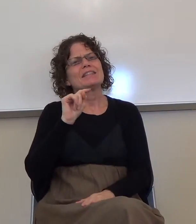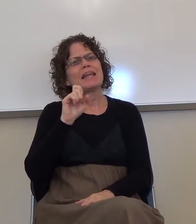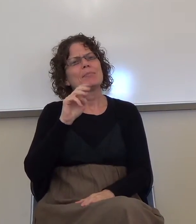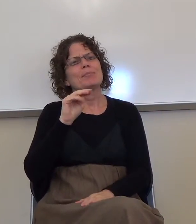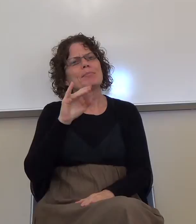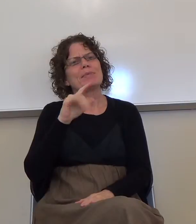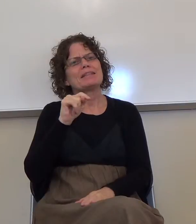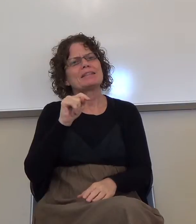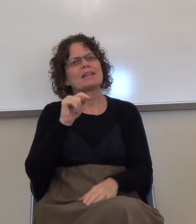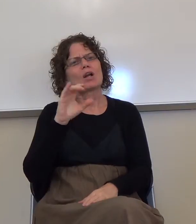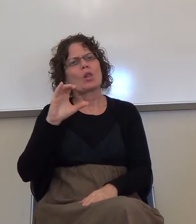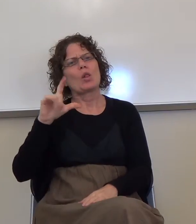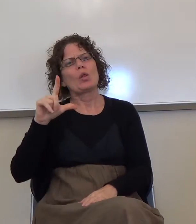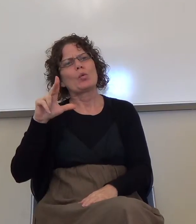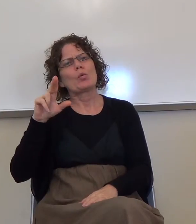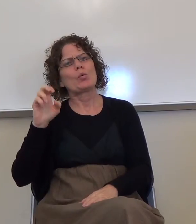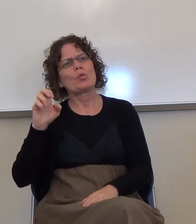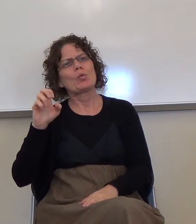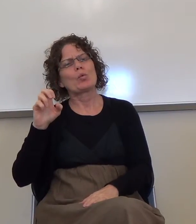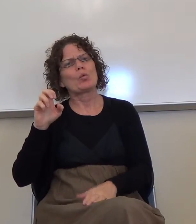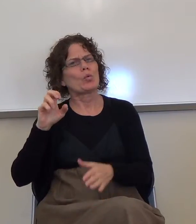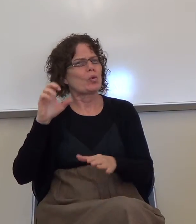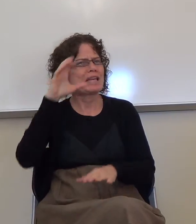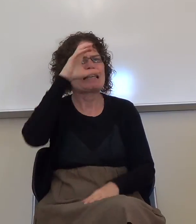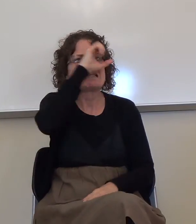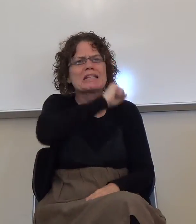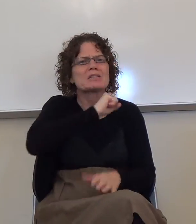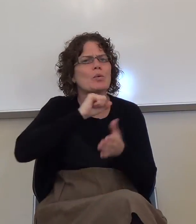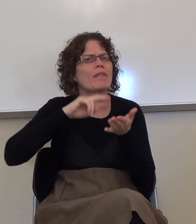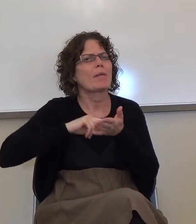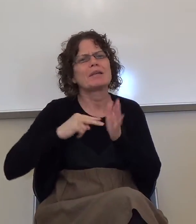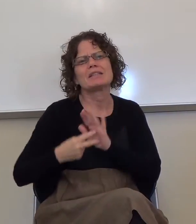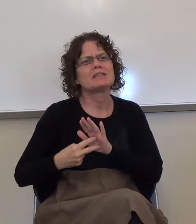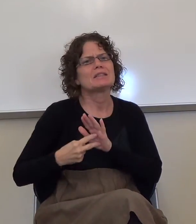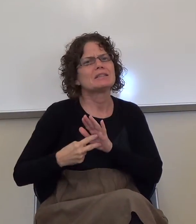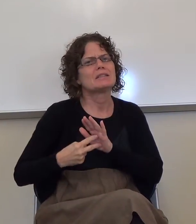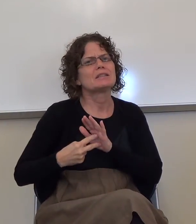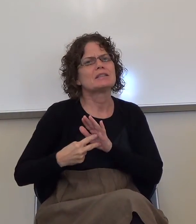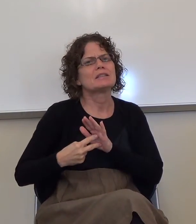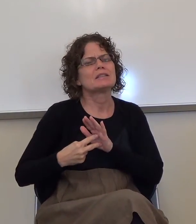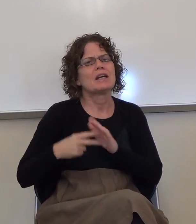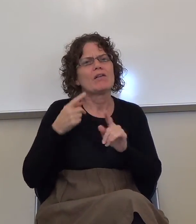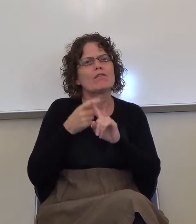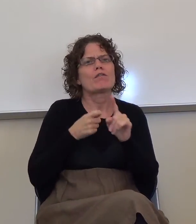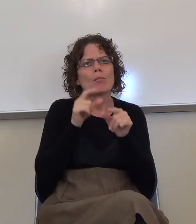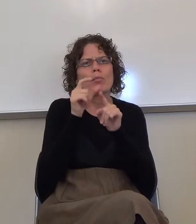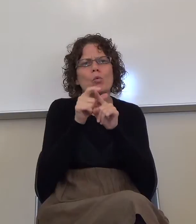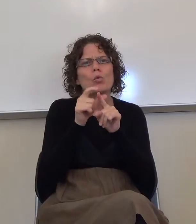What do you, can you guess that means? Just from that word restatement.